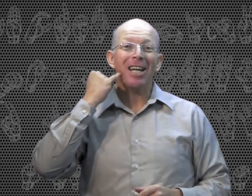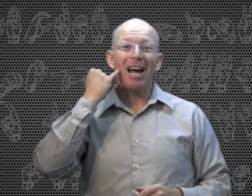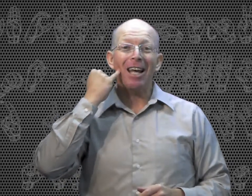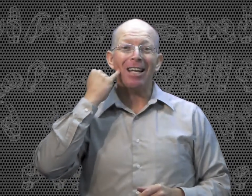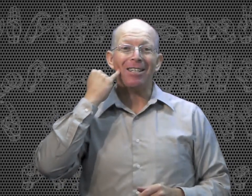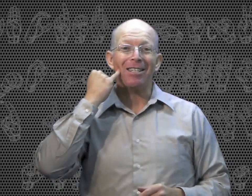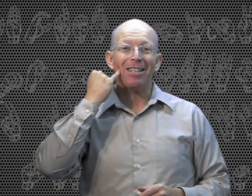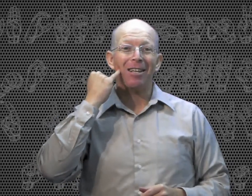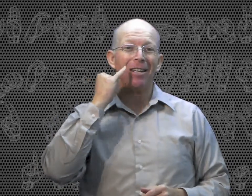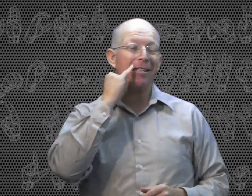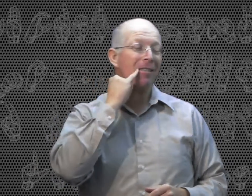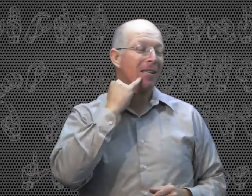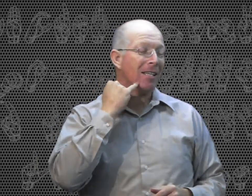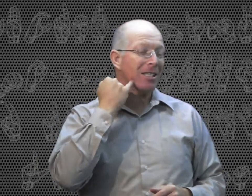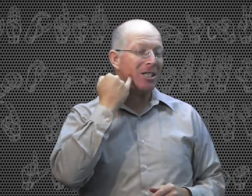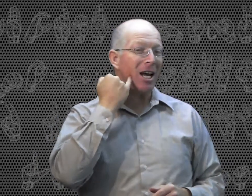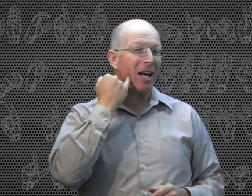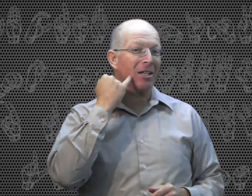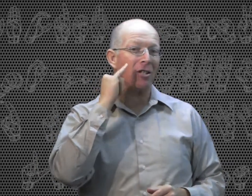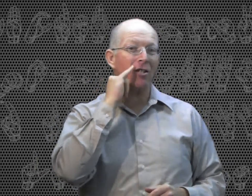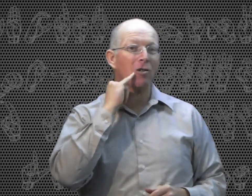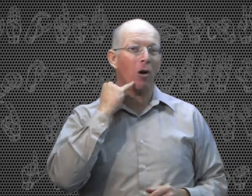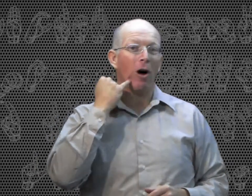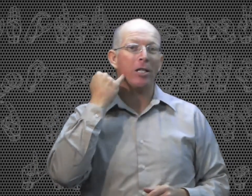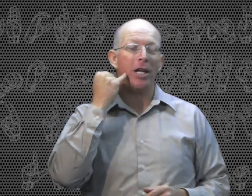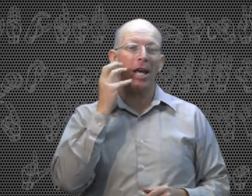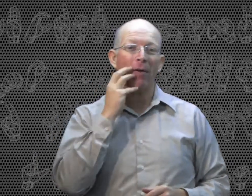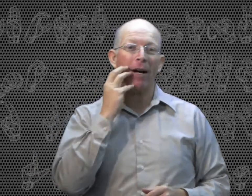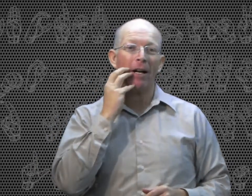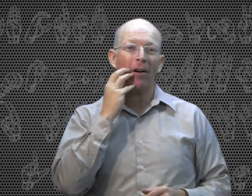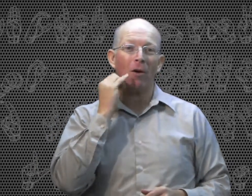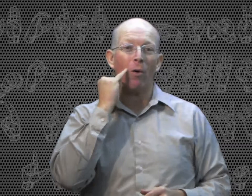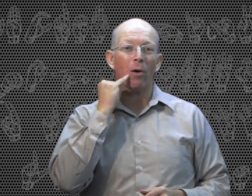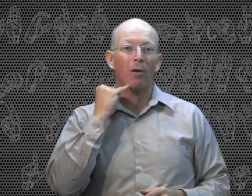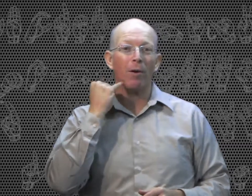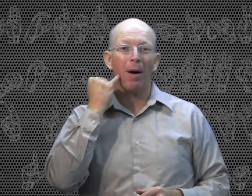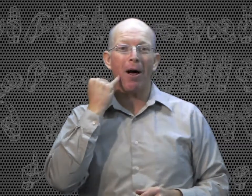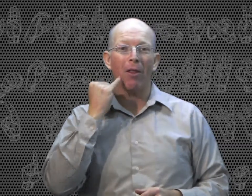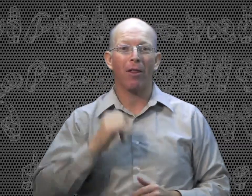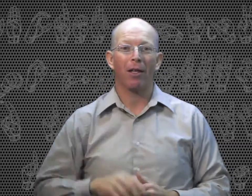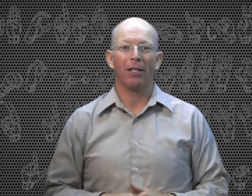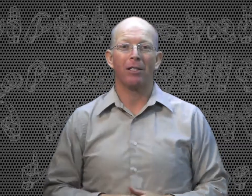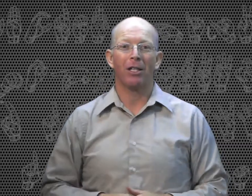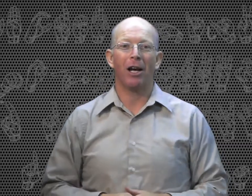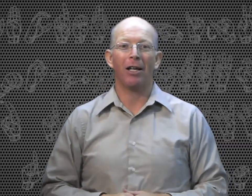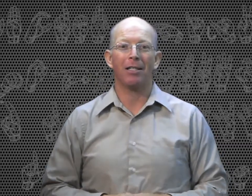Jealous. Jealous. You just draw a J right here on the corner of your mouth. Jealous.